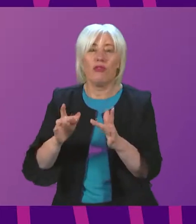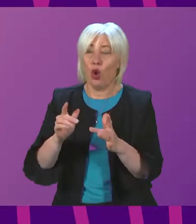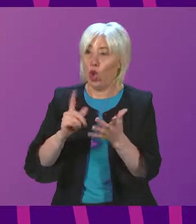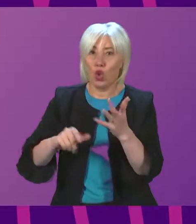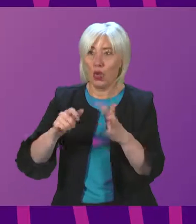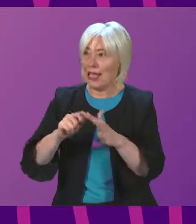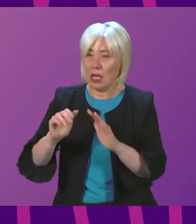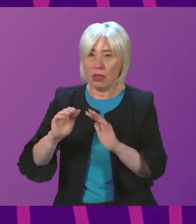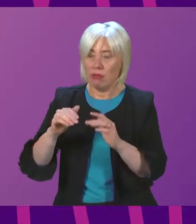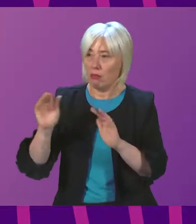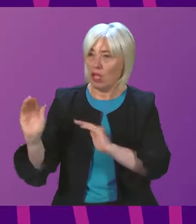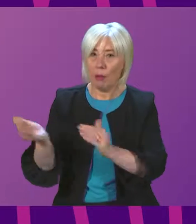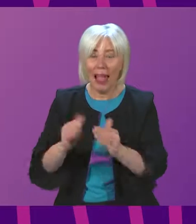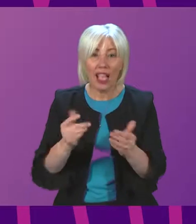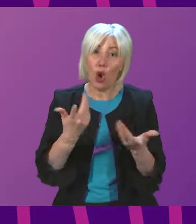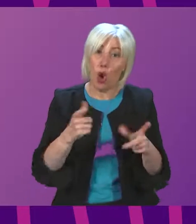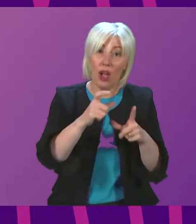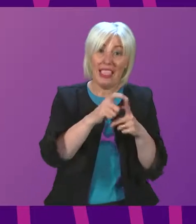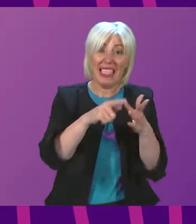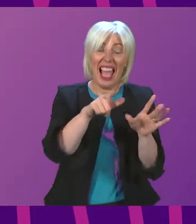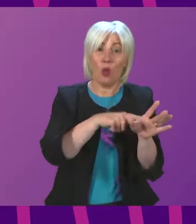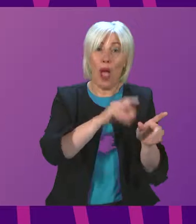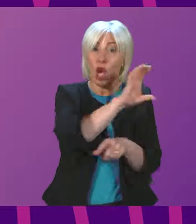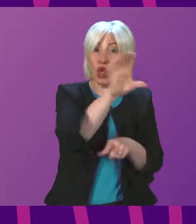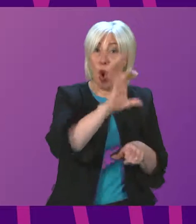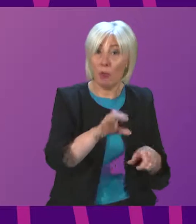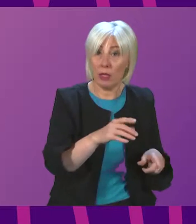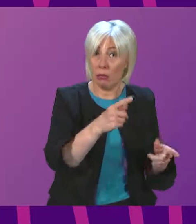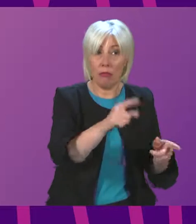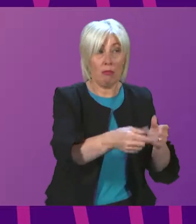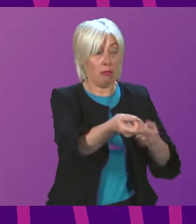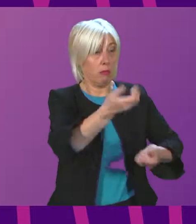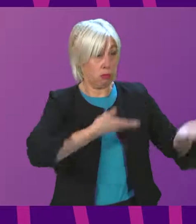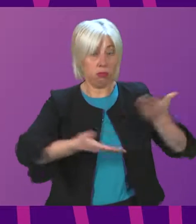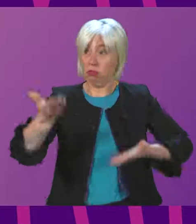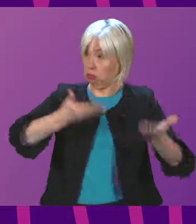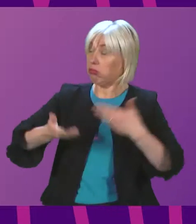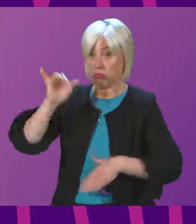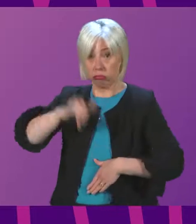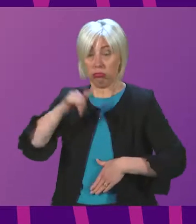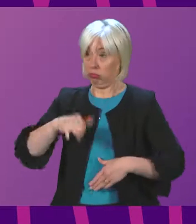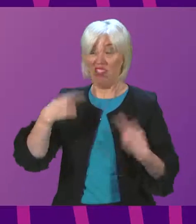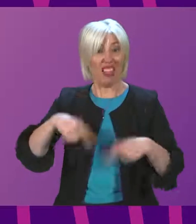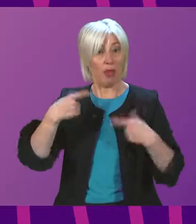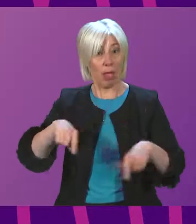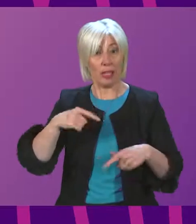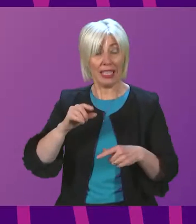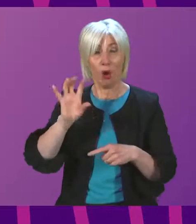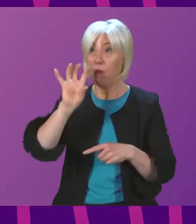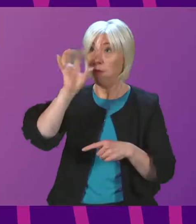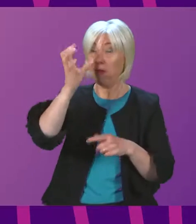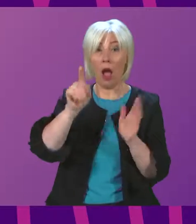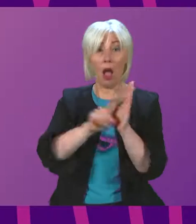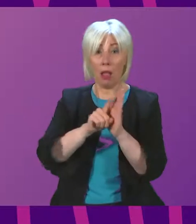or indeed some well-known DIY retailers. And they have told me that the availability of devices has improved